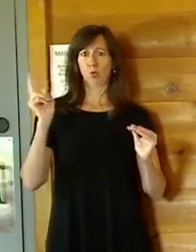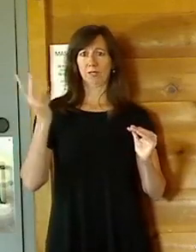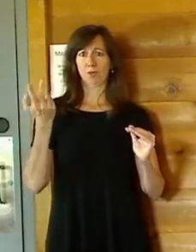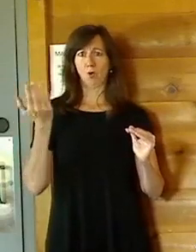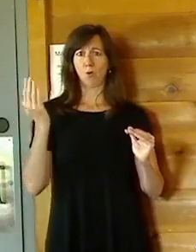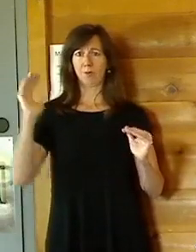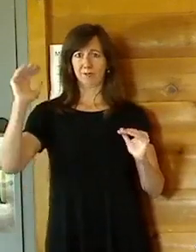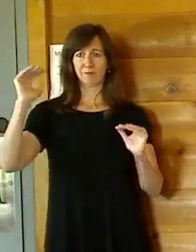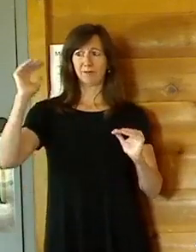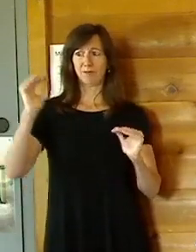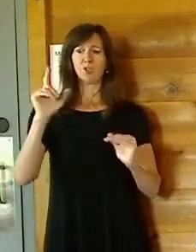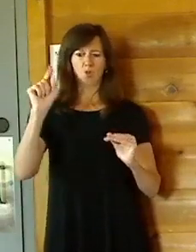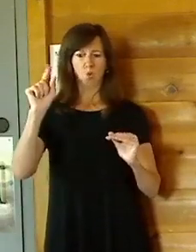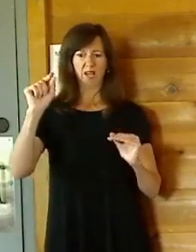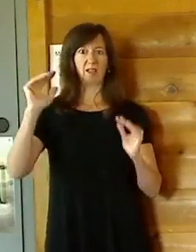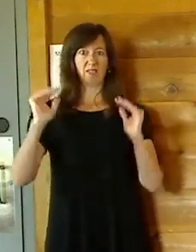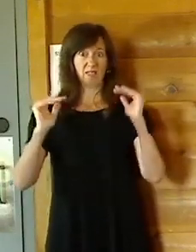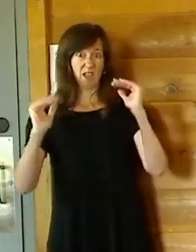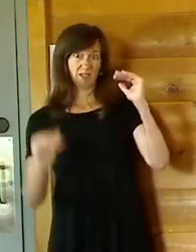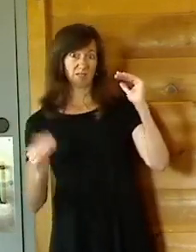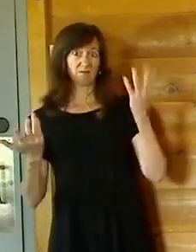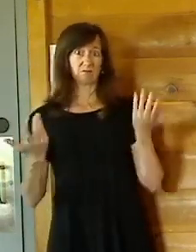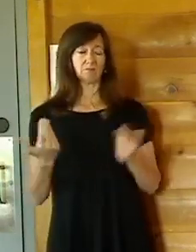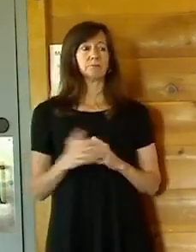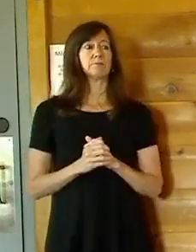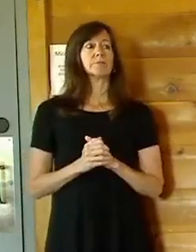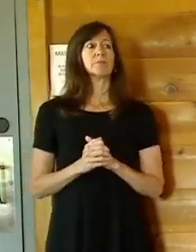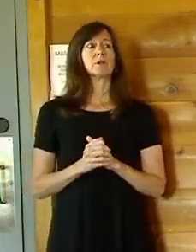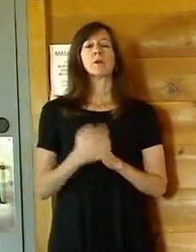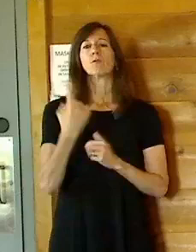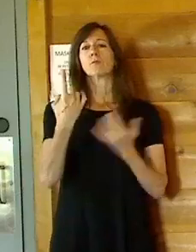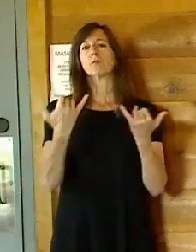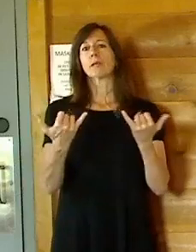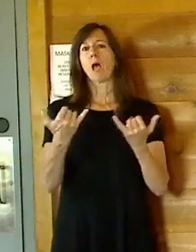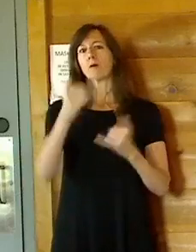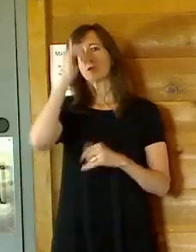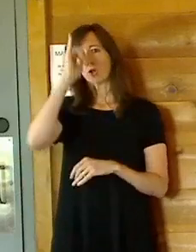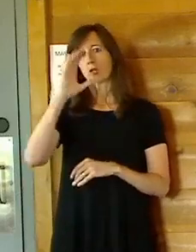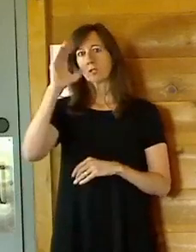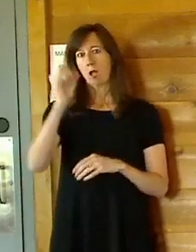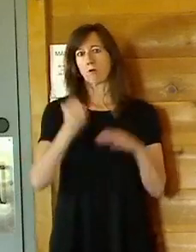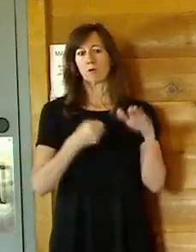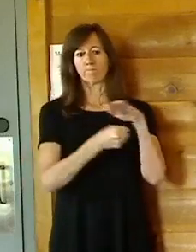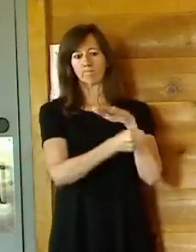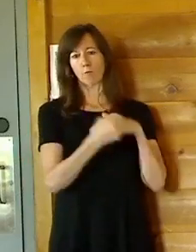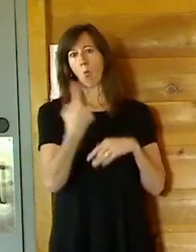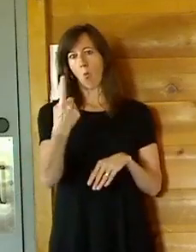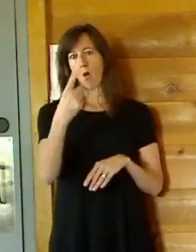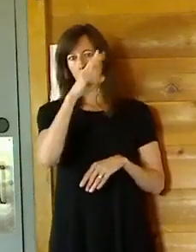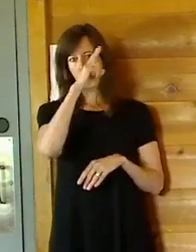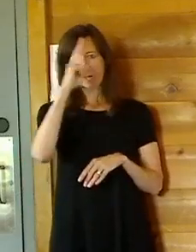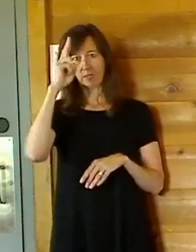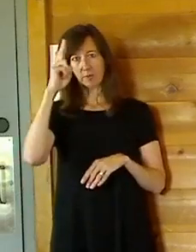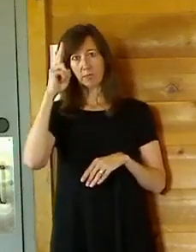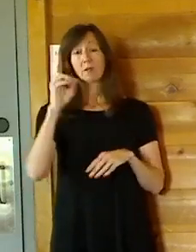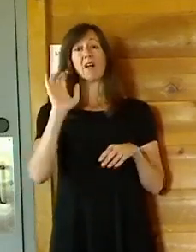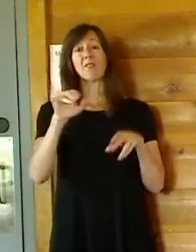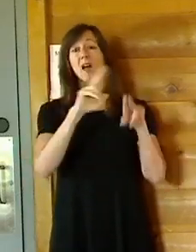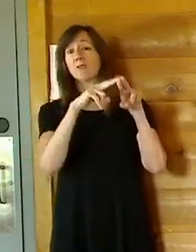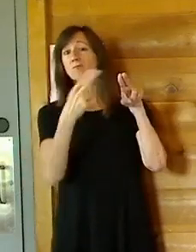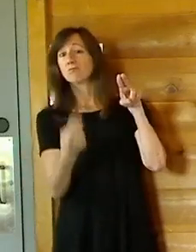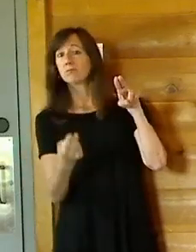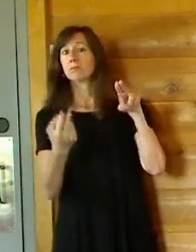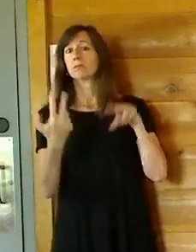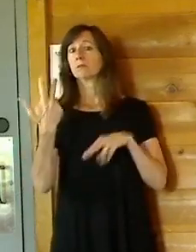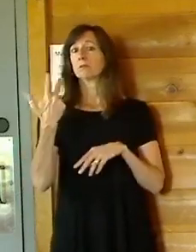one individual hospitalized in Dutchess County. That is down three since two weeks ago. And we are